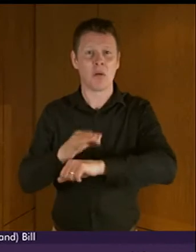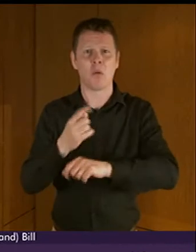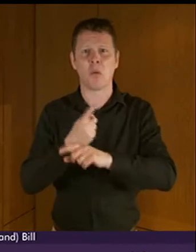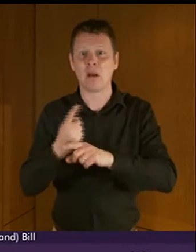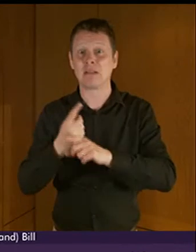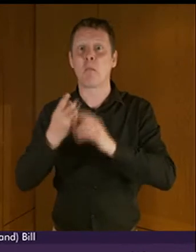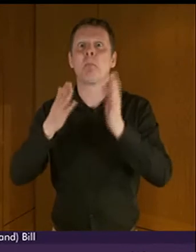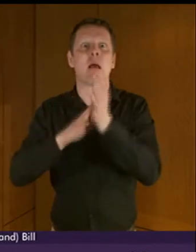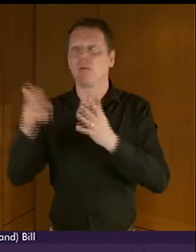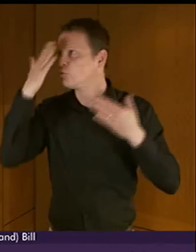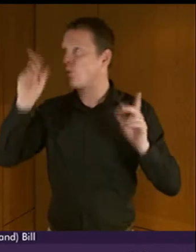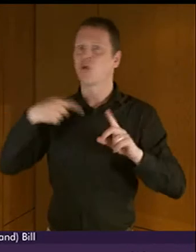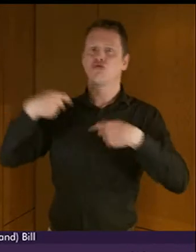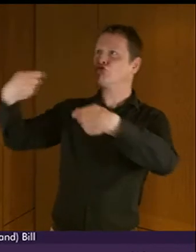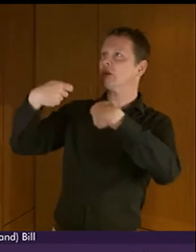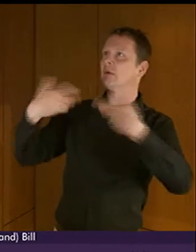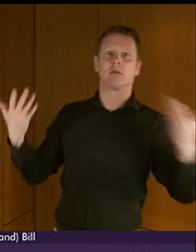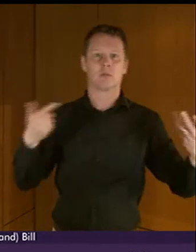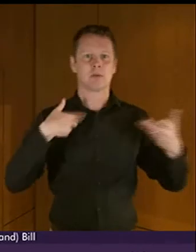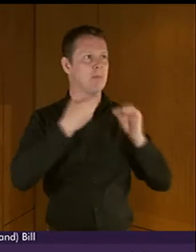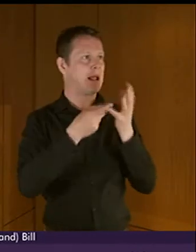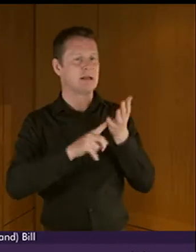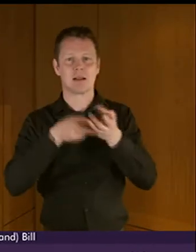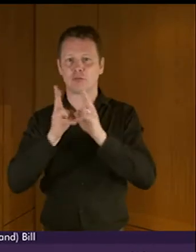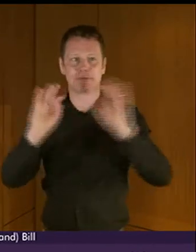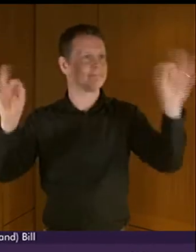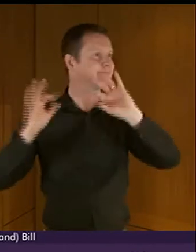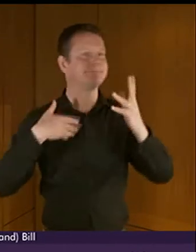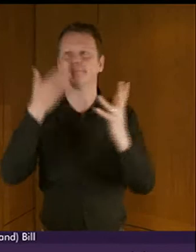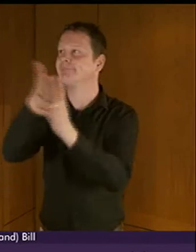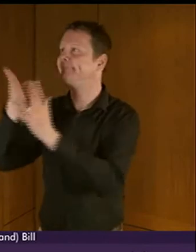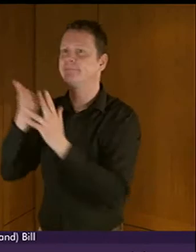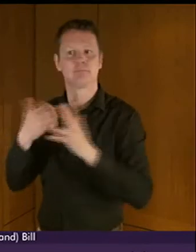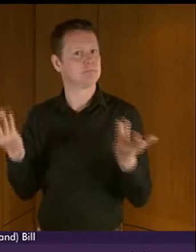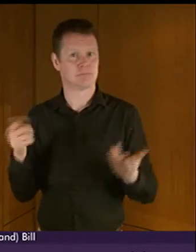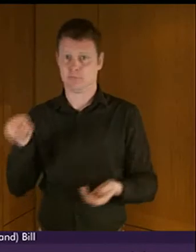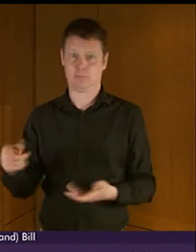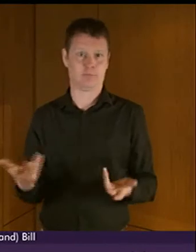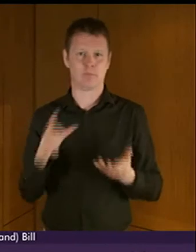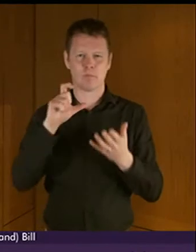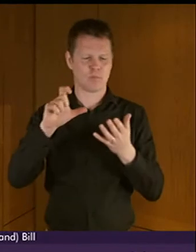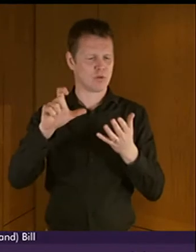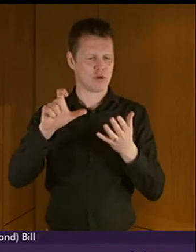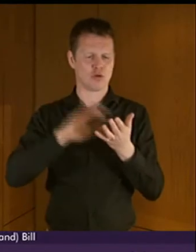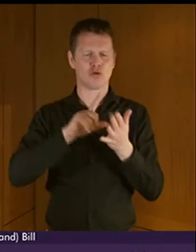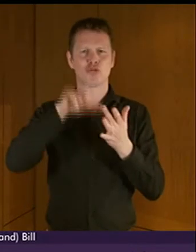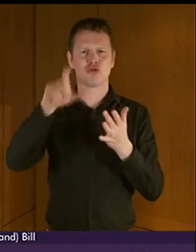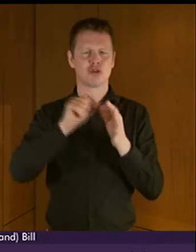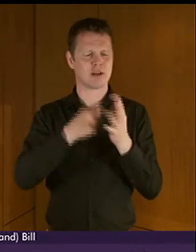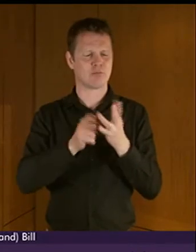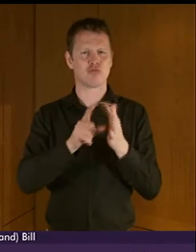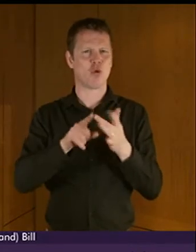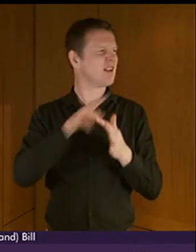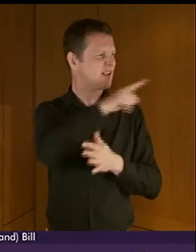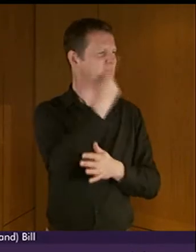their treatment because there was no BSL interpreter available to help and Chick Brody raised the issues